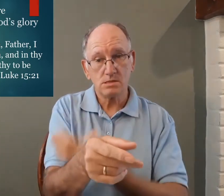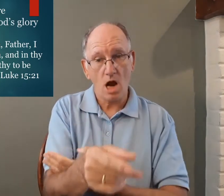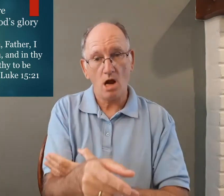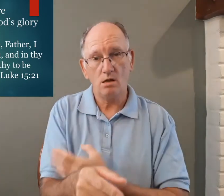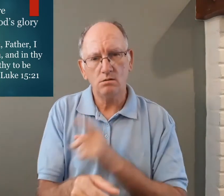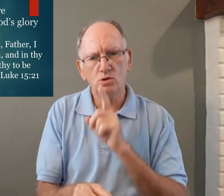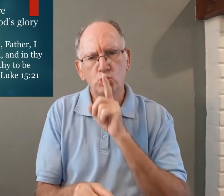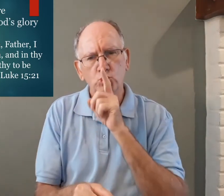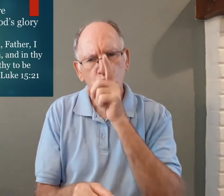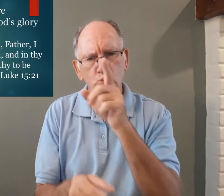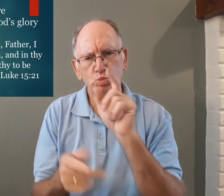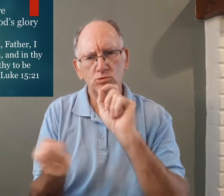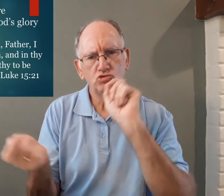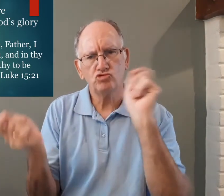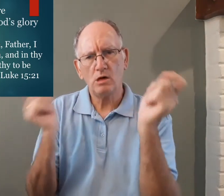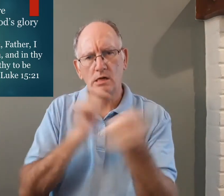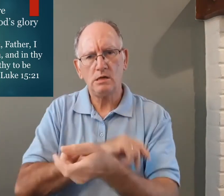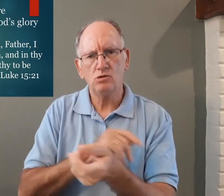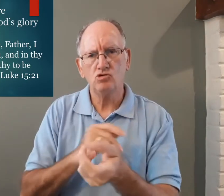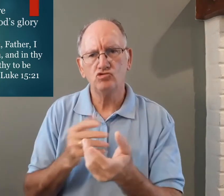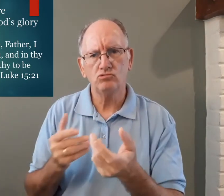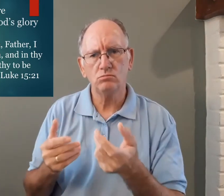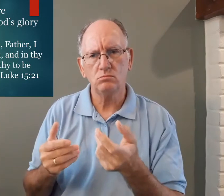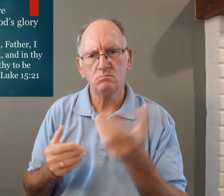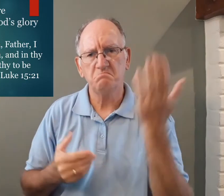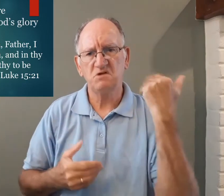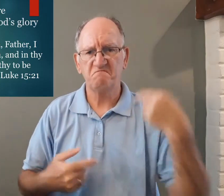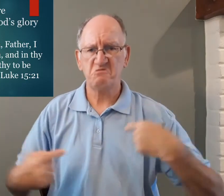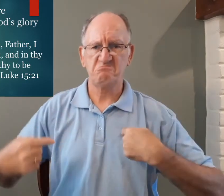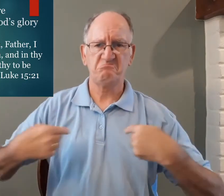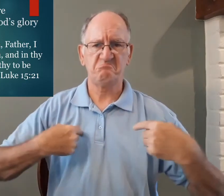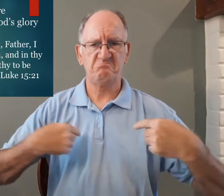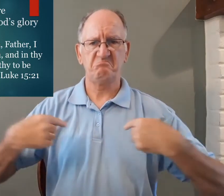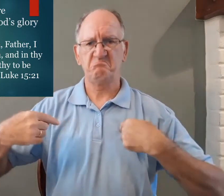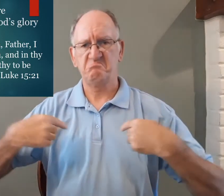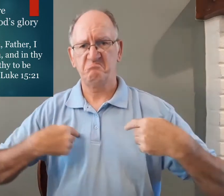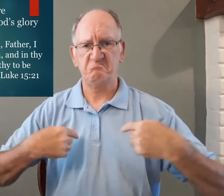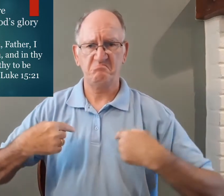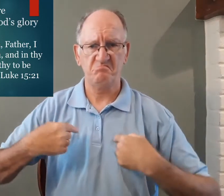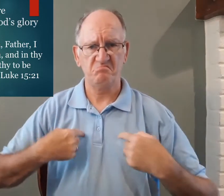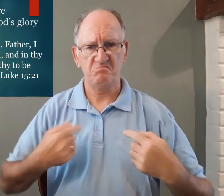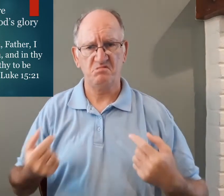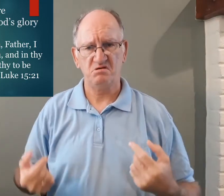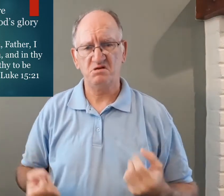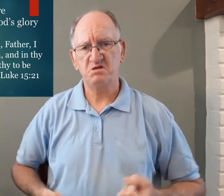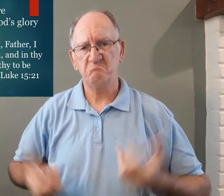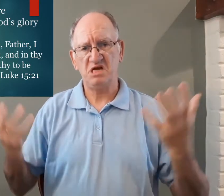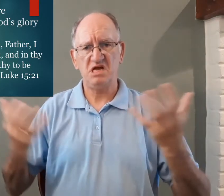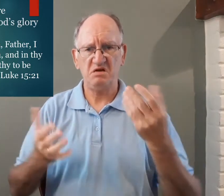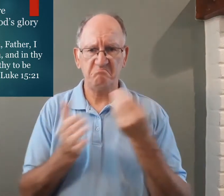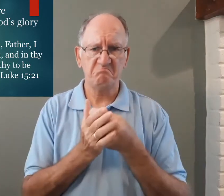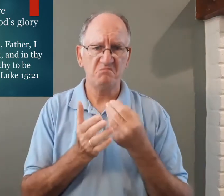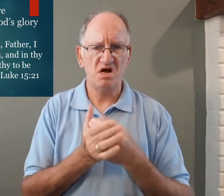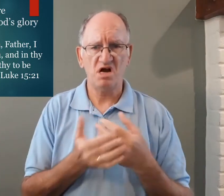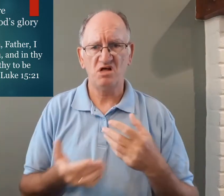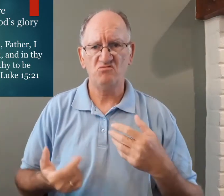now the son had true repentance he truly changed he thought about himself in the beginning